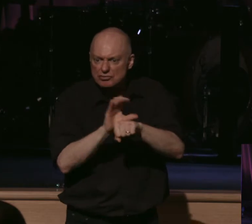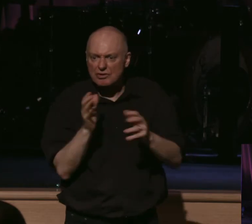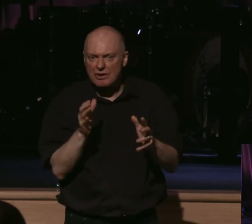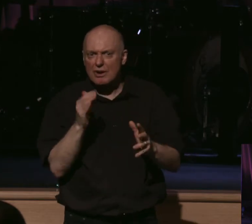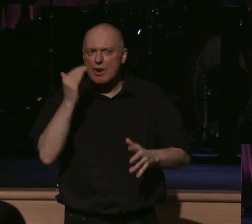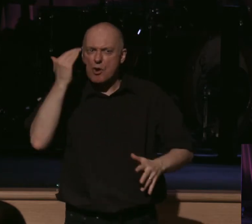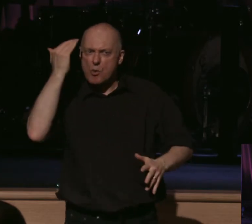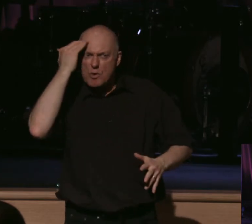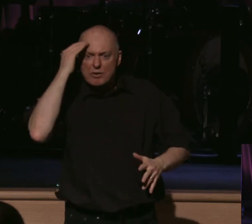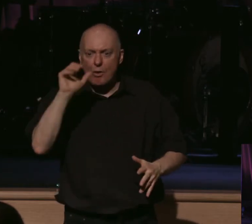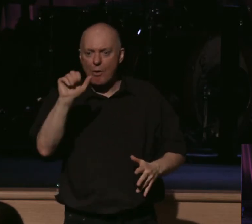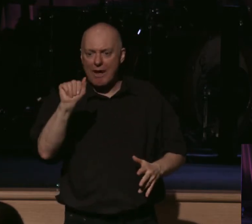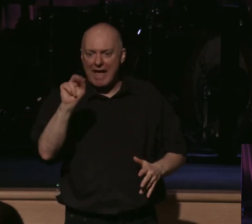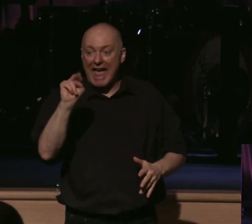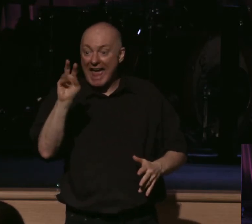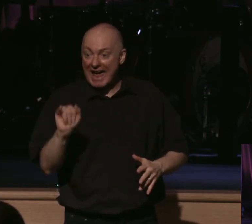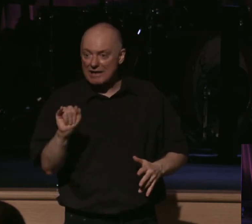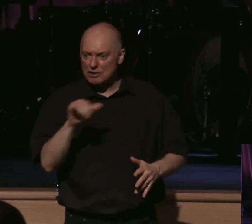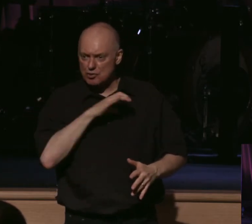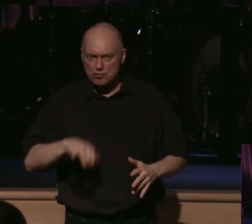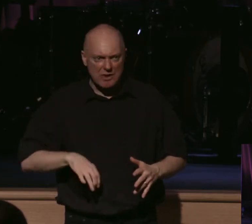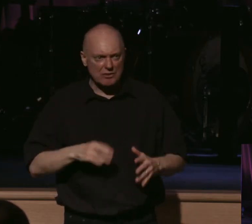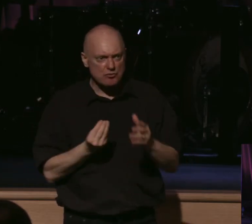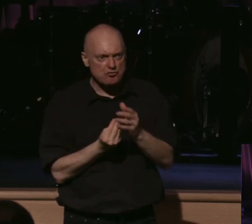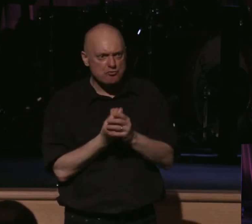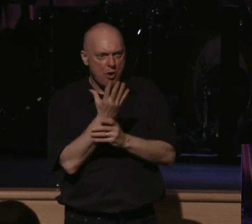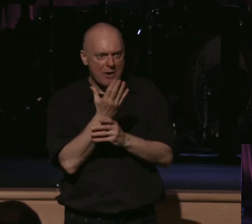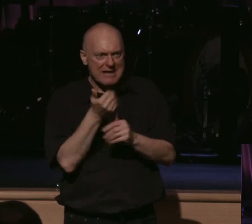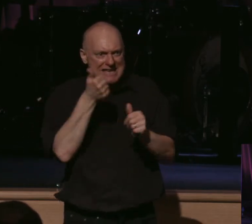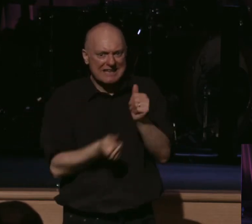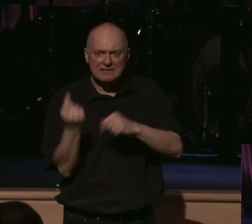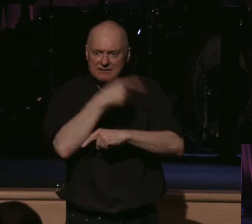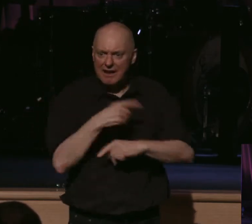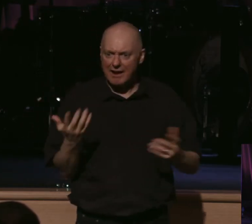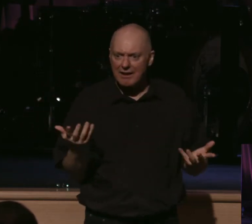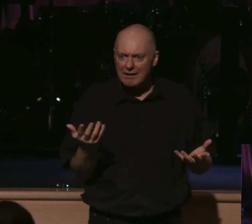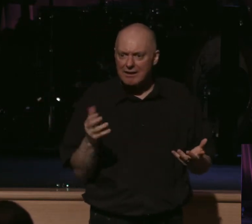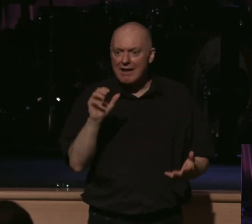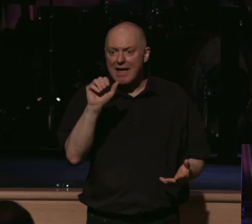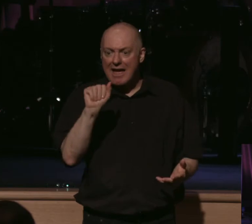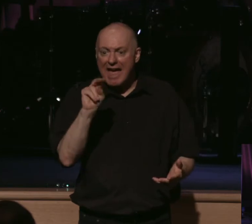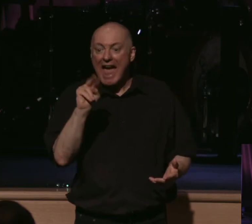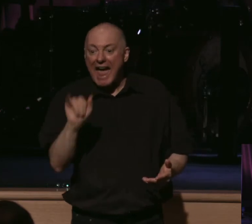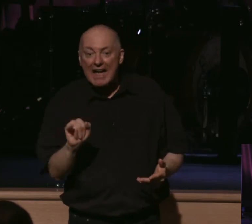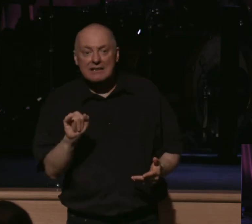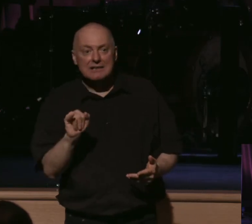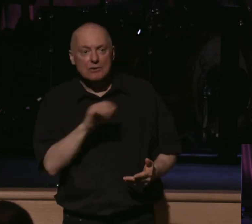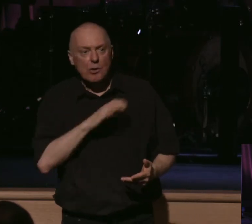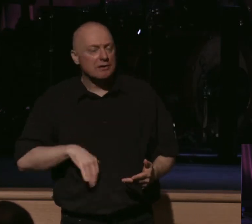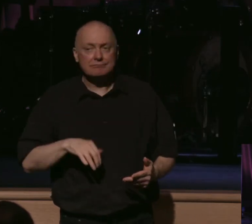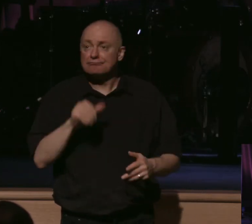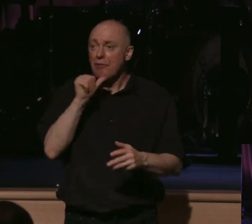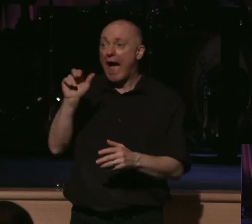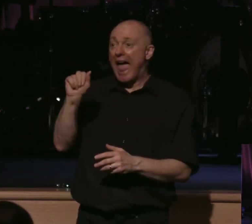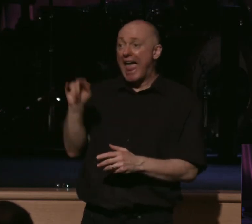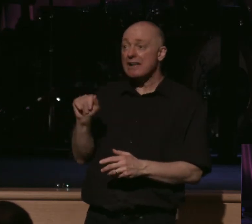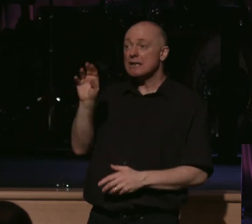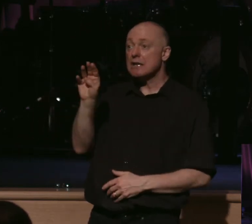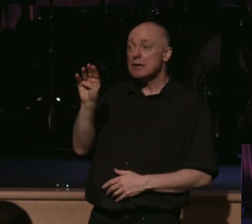flavor of the Antichrist is growing with each day. And that's what it is. It's the Antichrist. It's not anti-Buddha. It's not anti-Mohammed. It's